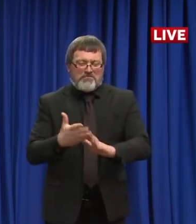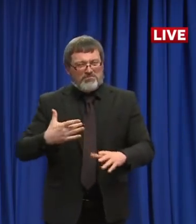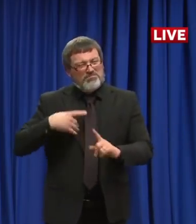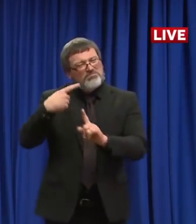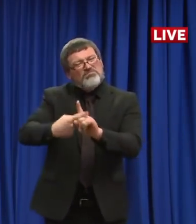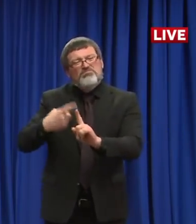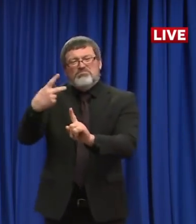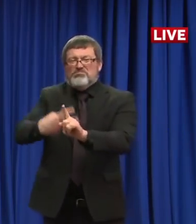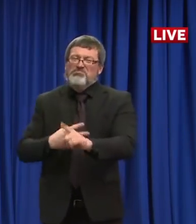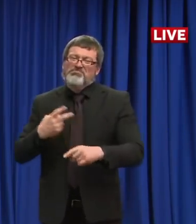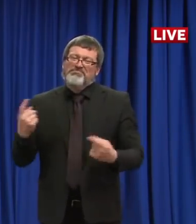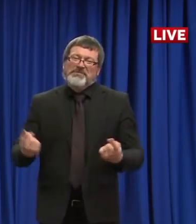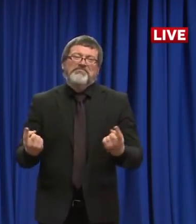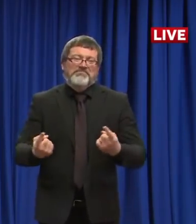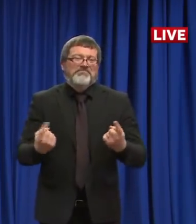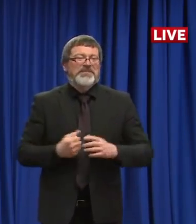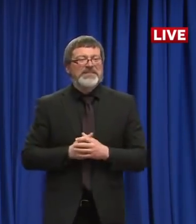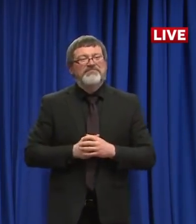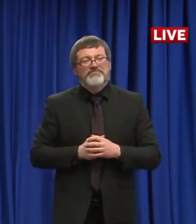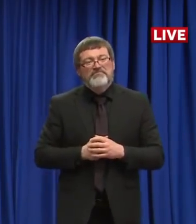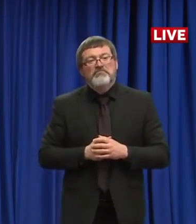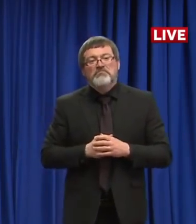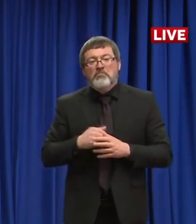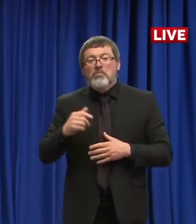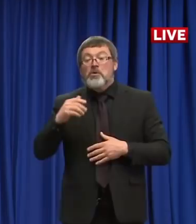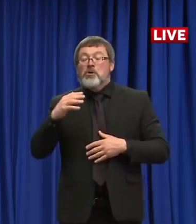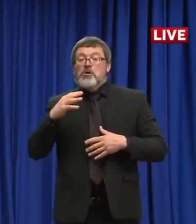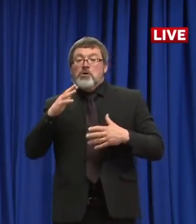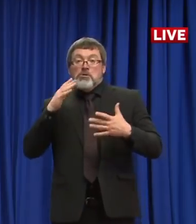months, and we will continue to keep you updated. So thank you very much.